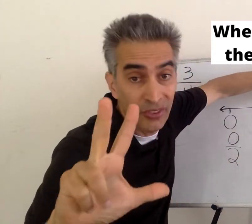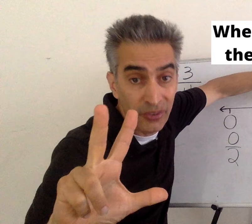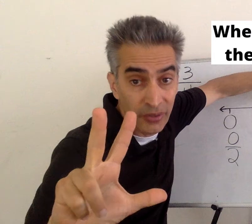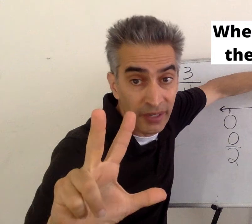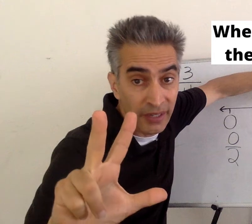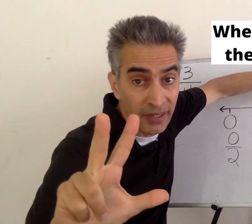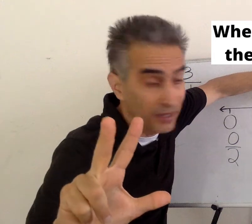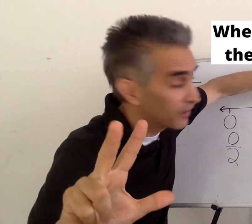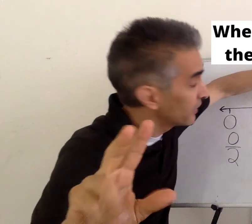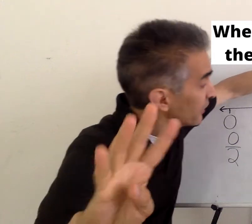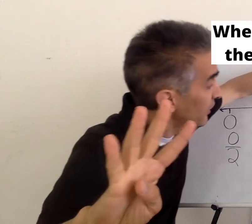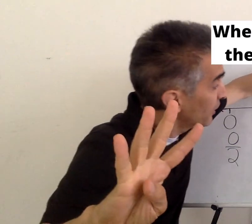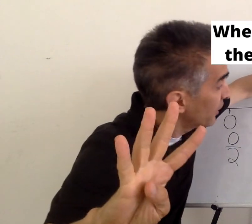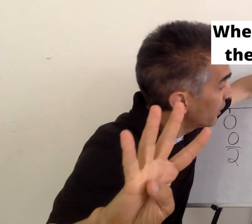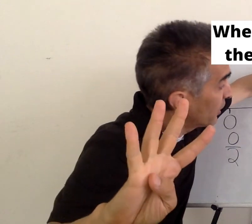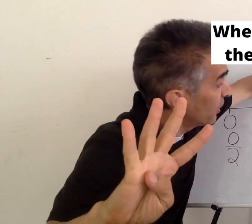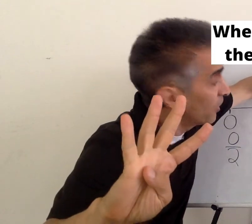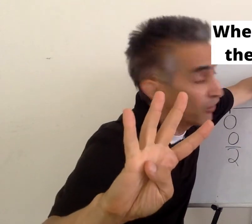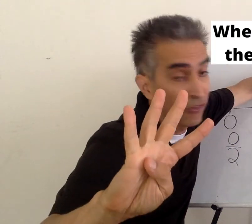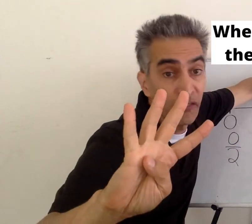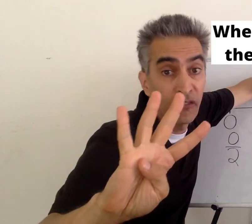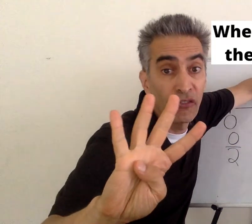four.